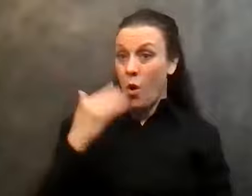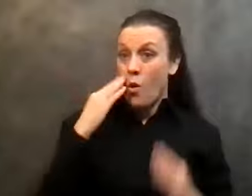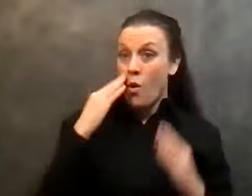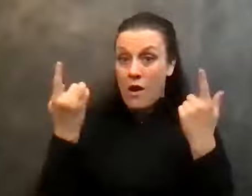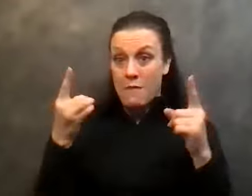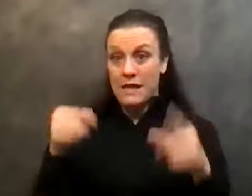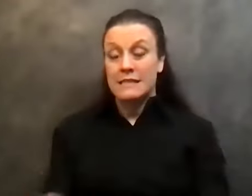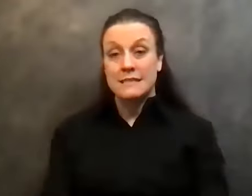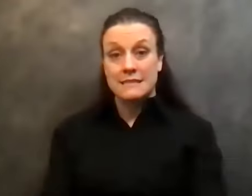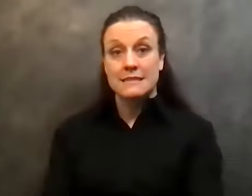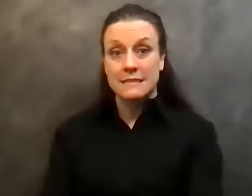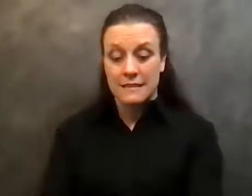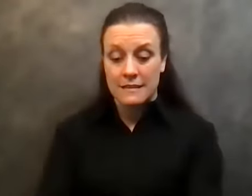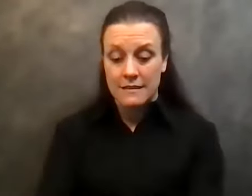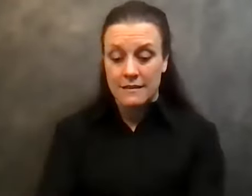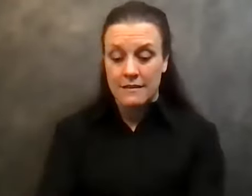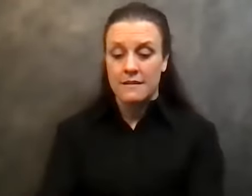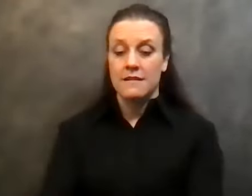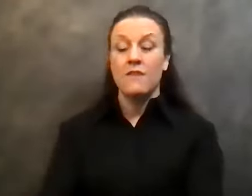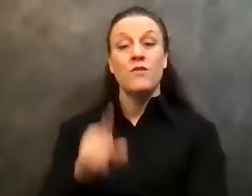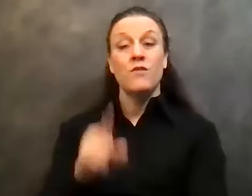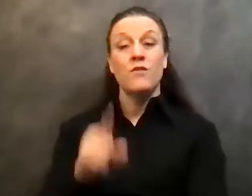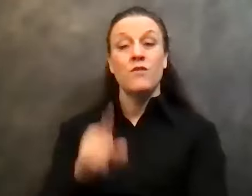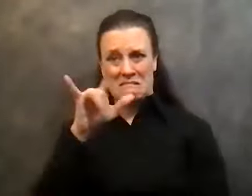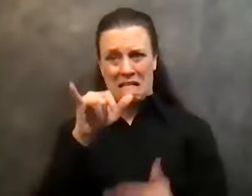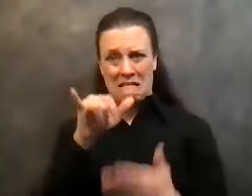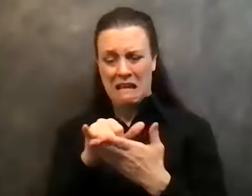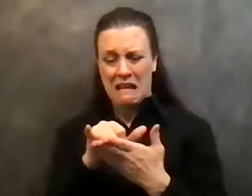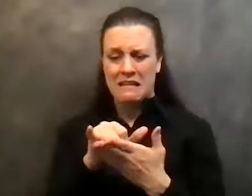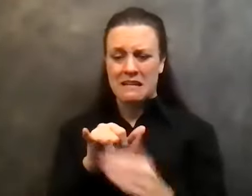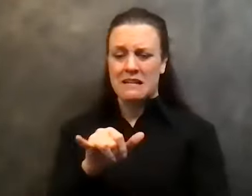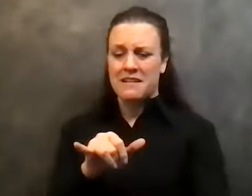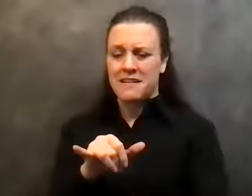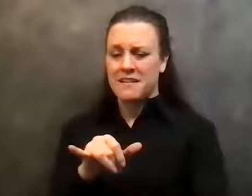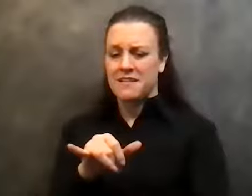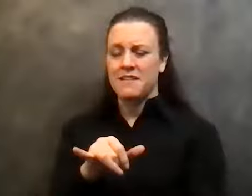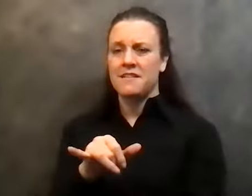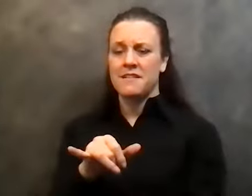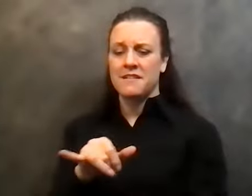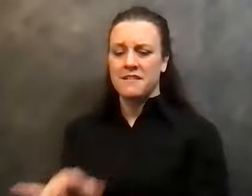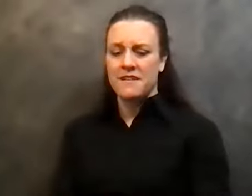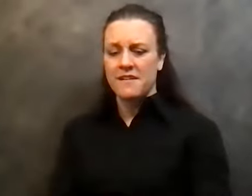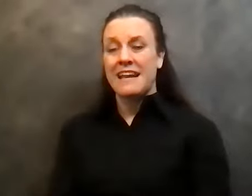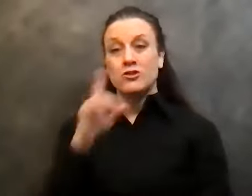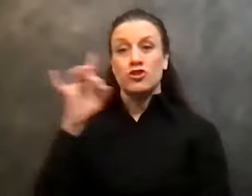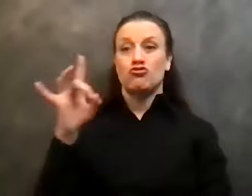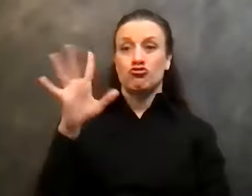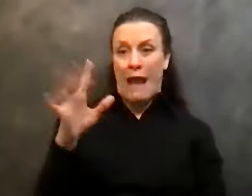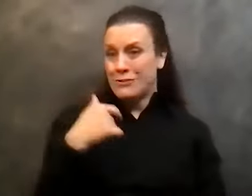you experienced something like that? You know, that's, it's, it's just tragic. It's a, it's a, it's a